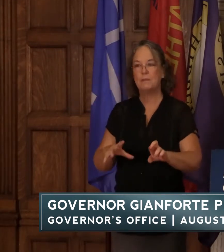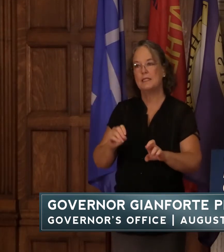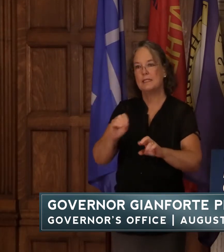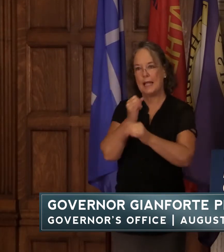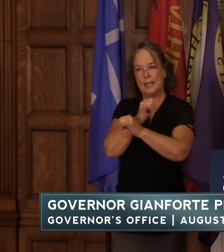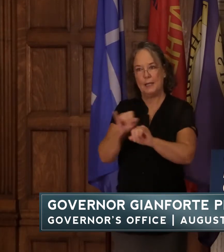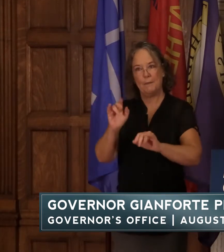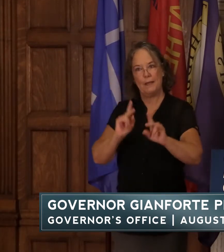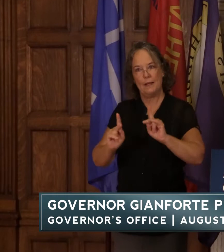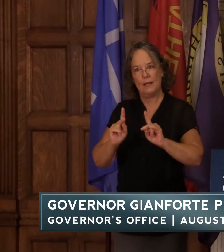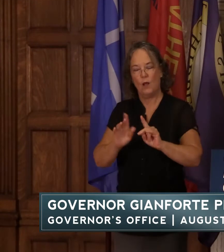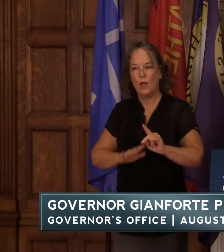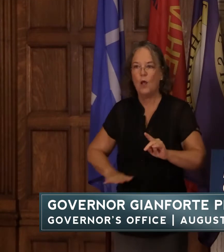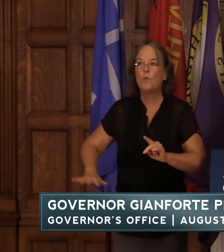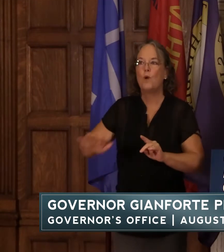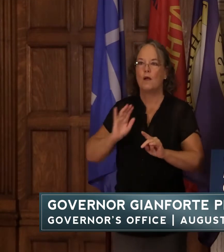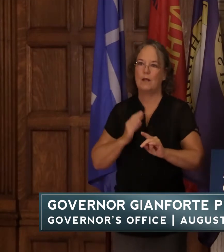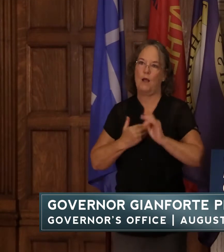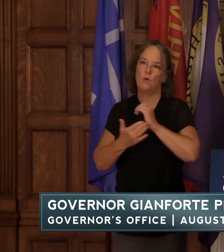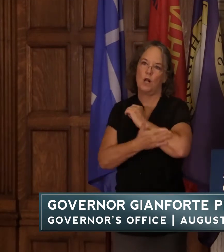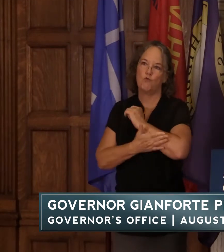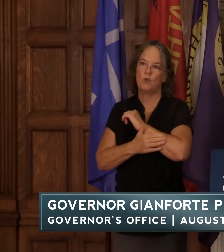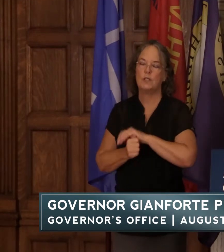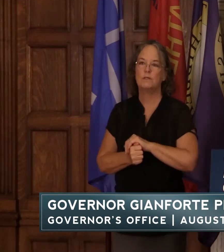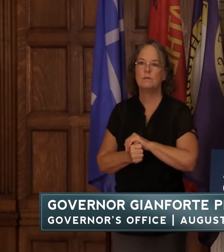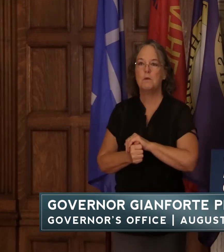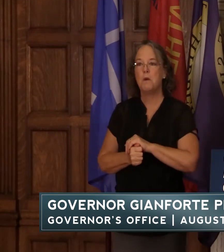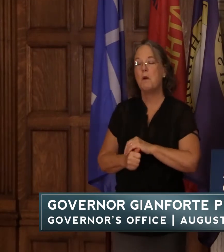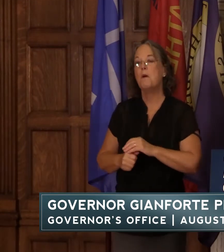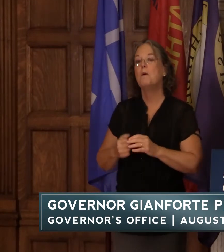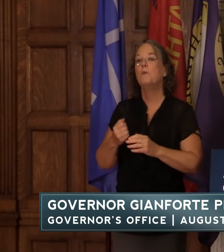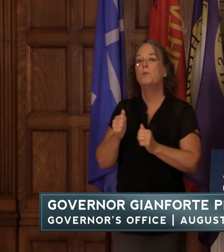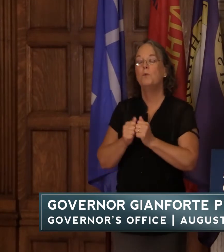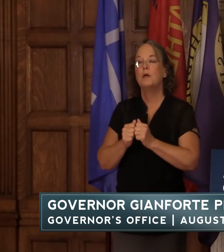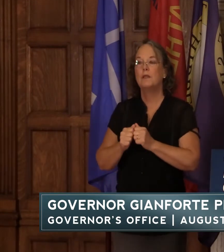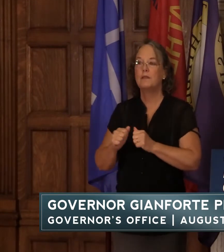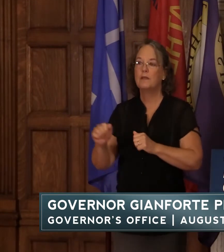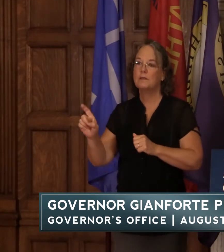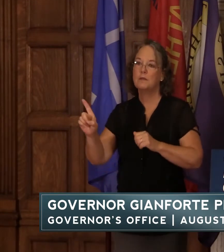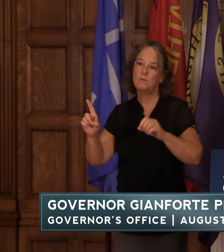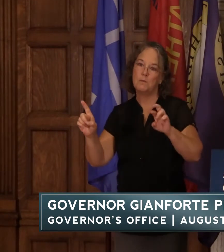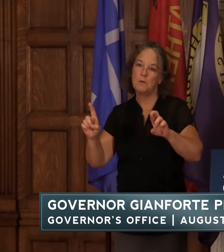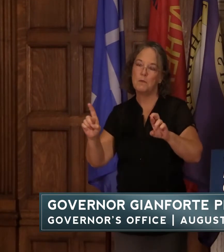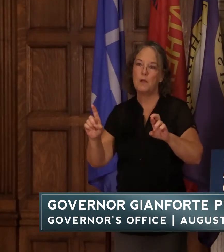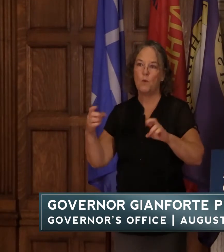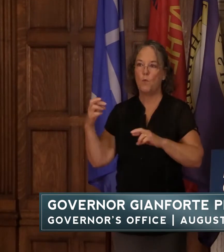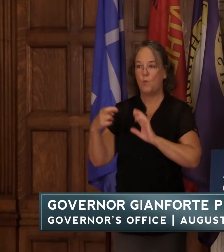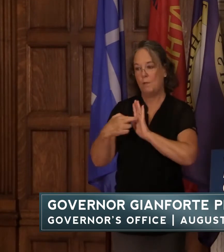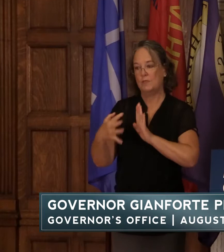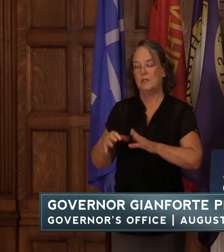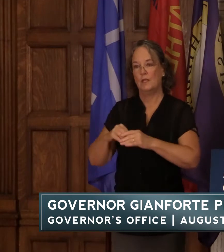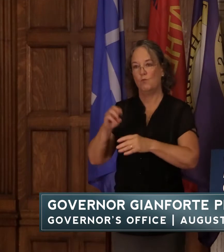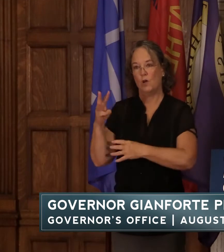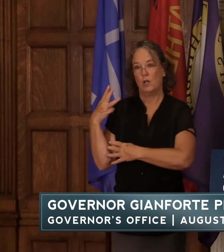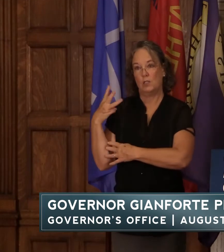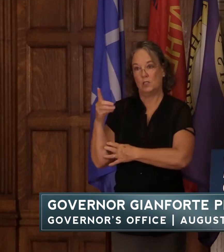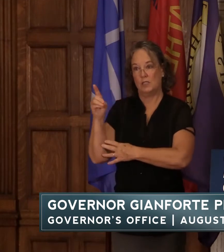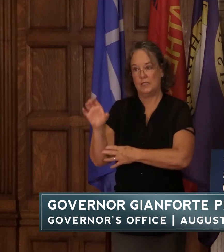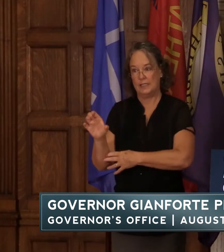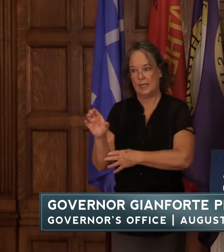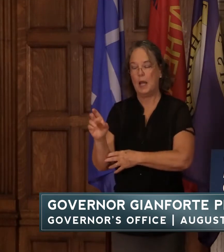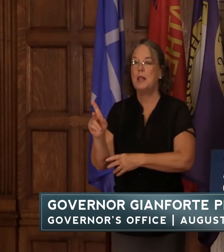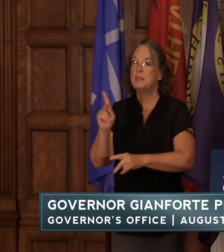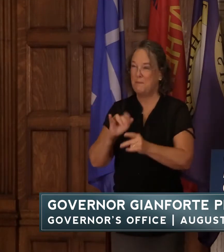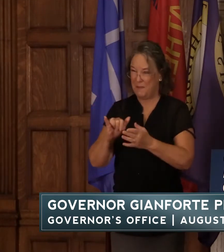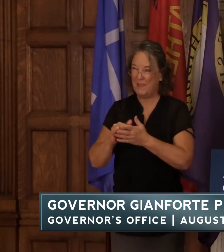independents throughout our country among bipartisan elected representatives in washington dc those responsible for